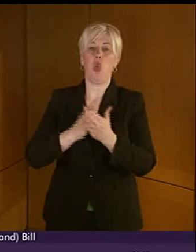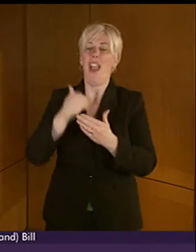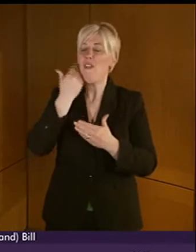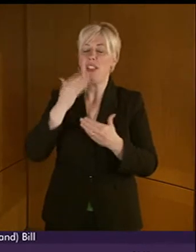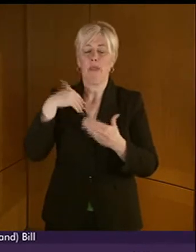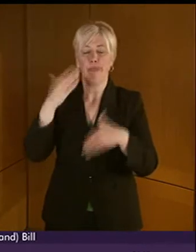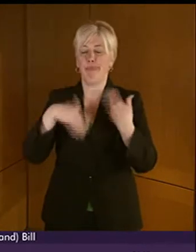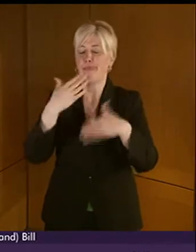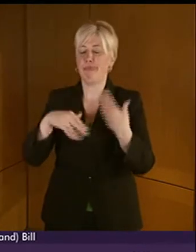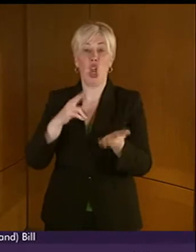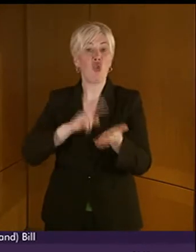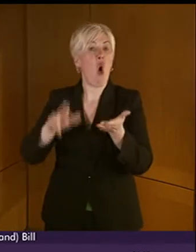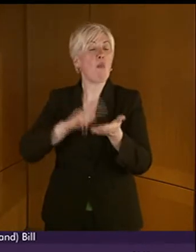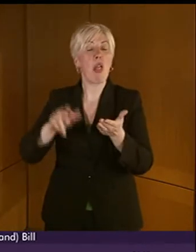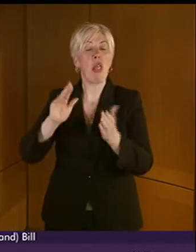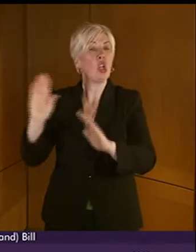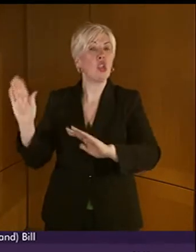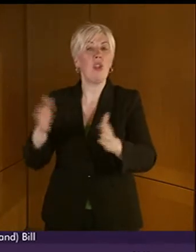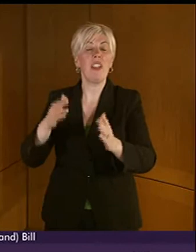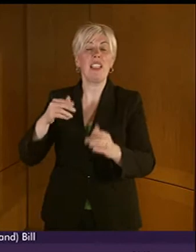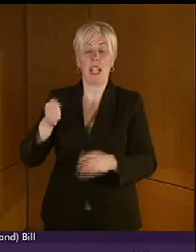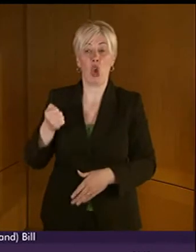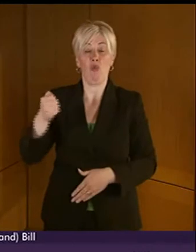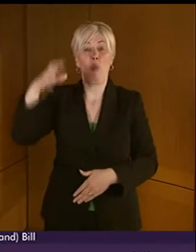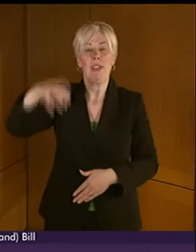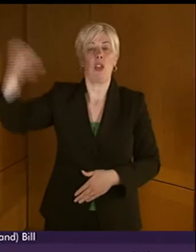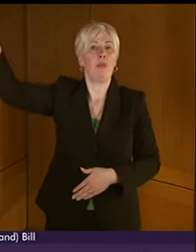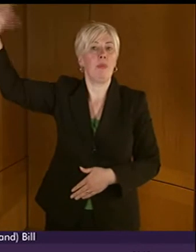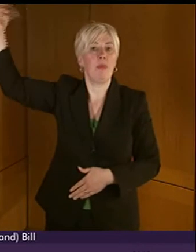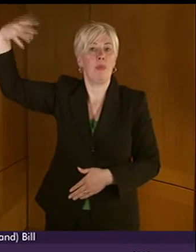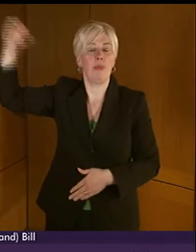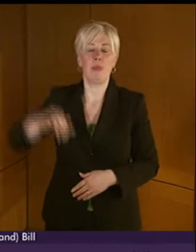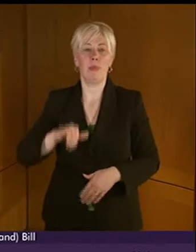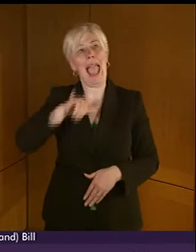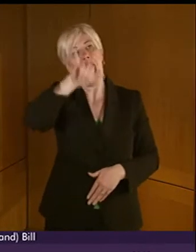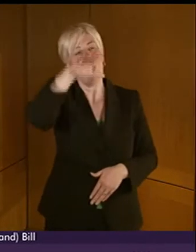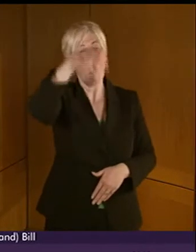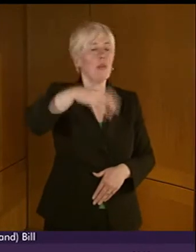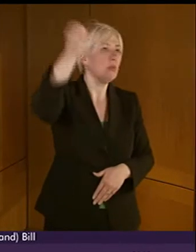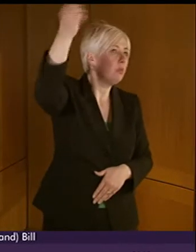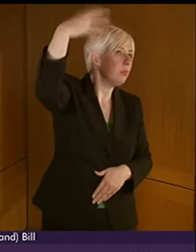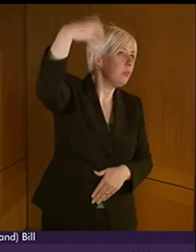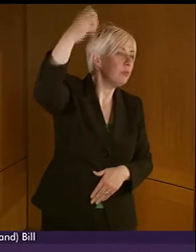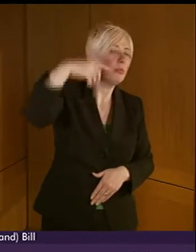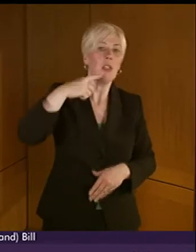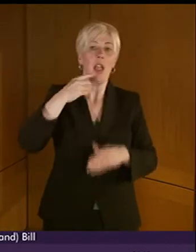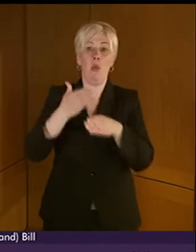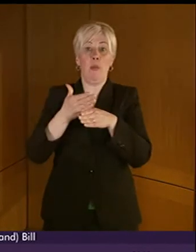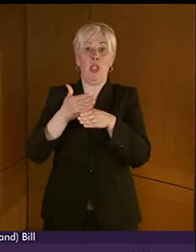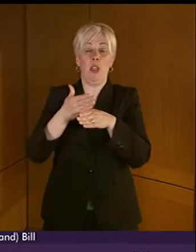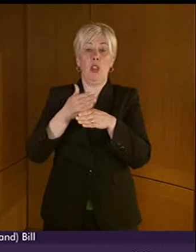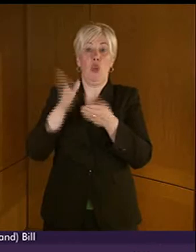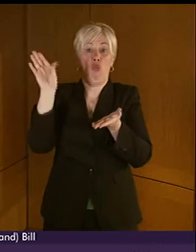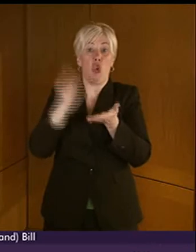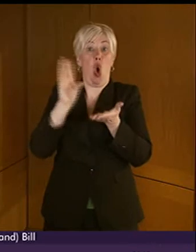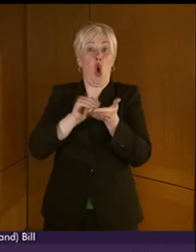critical services but normal public services like announcements at a railway station or announcements at an airport they're all pre-recorded or many